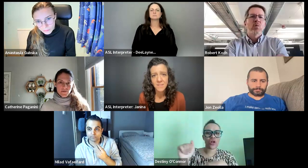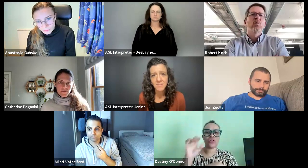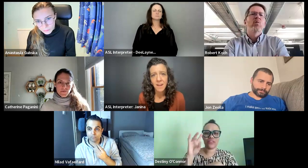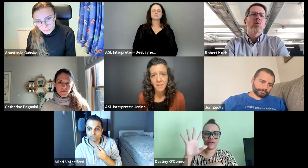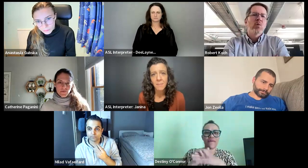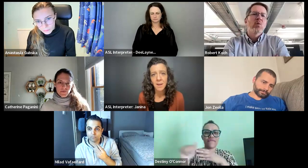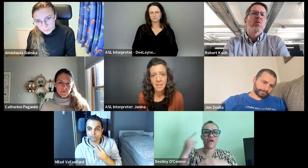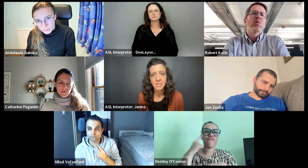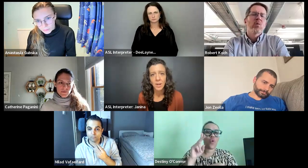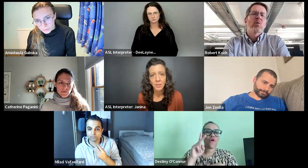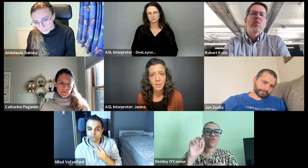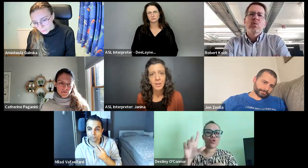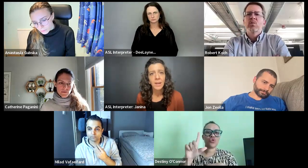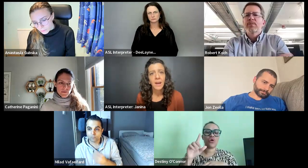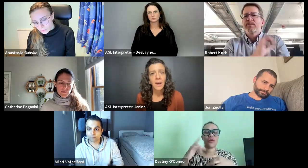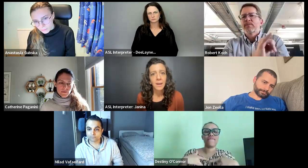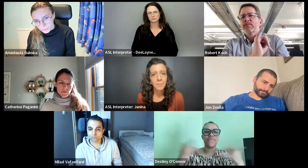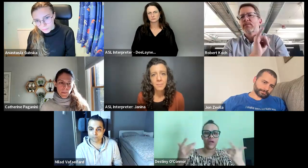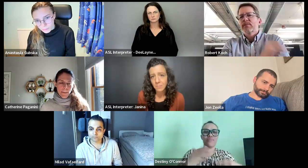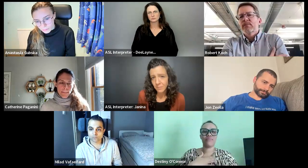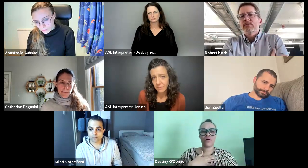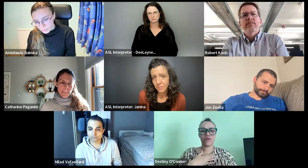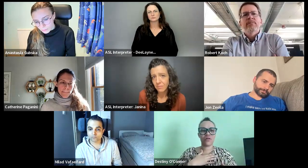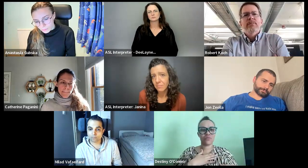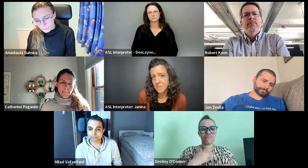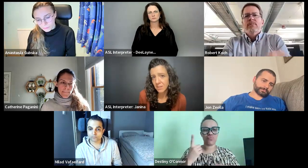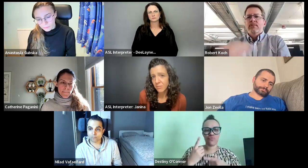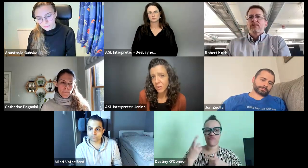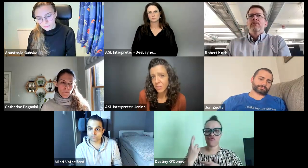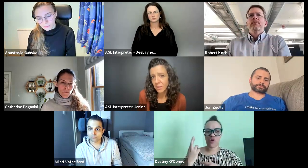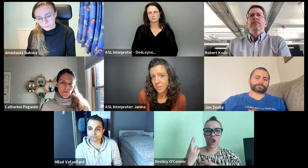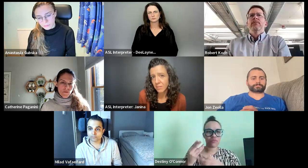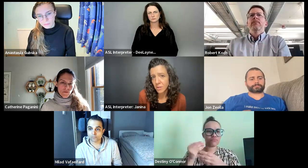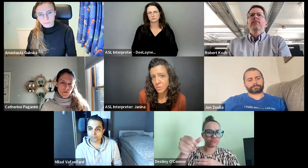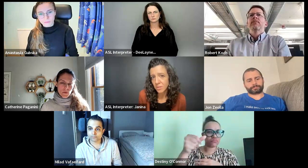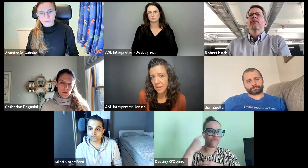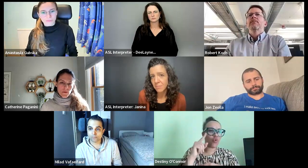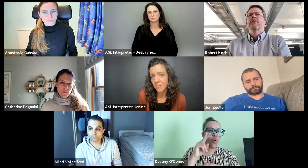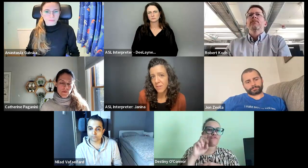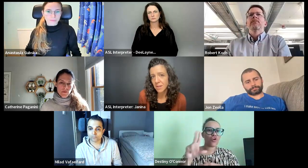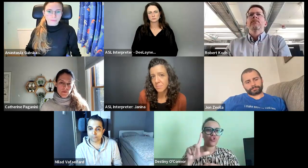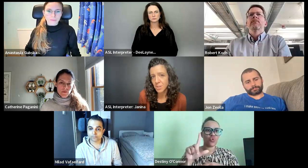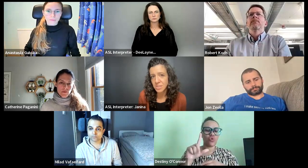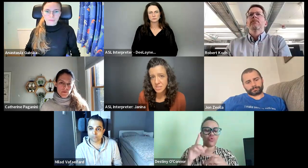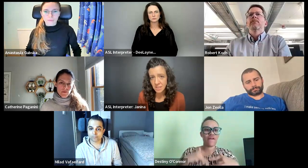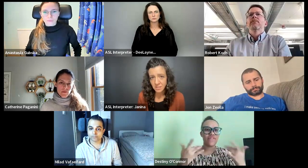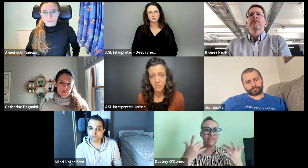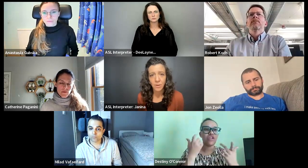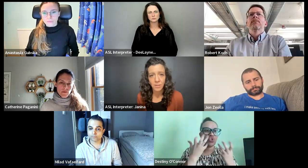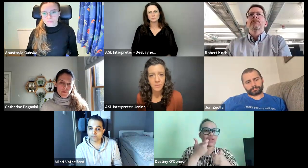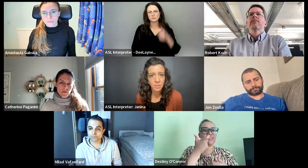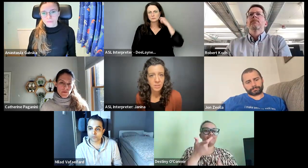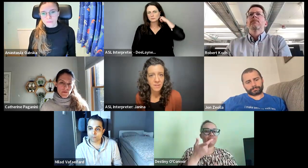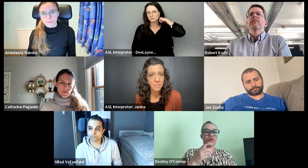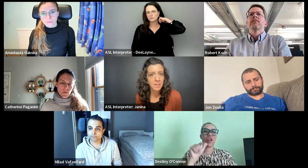75 American dollar, um, ticket for the virtual event. My friend purchased it